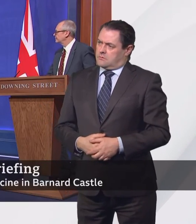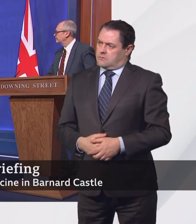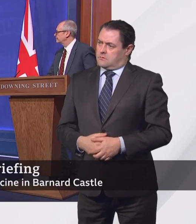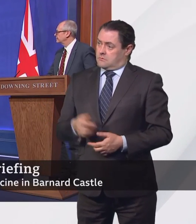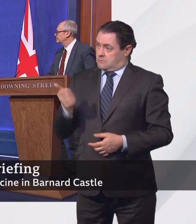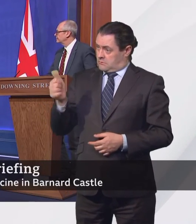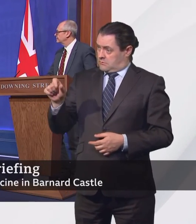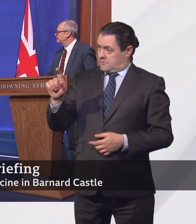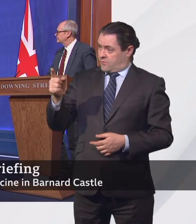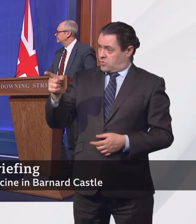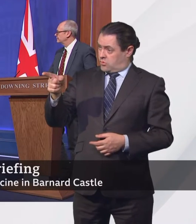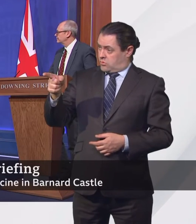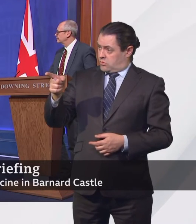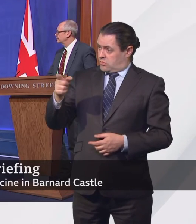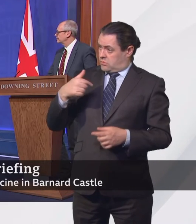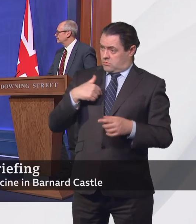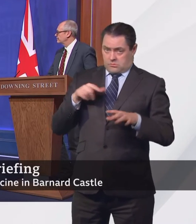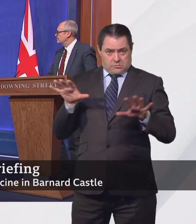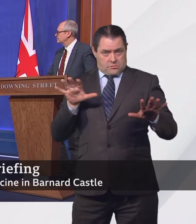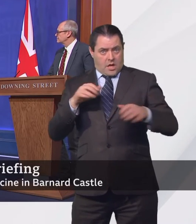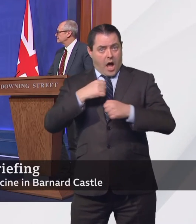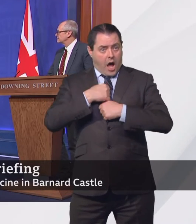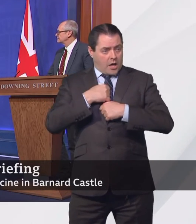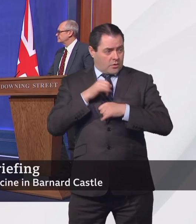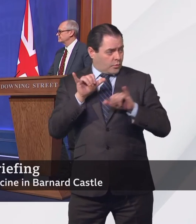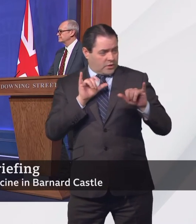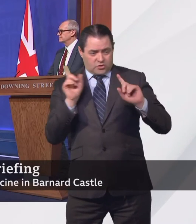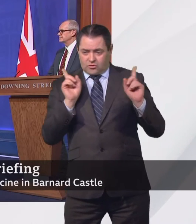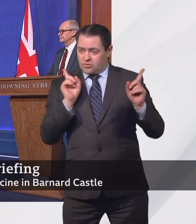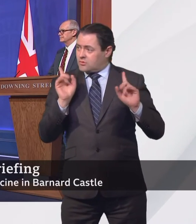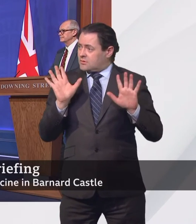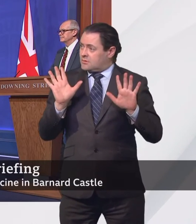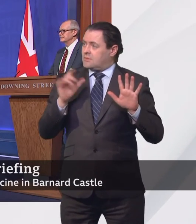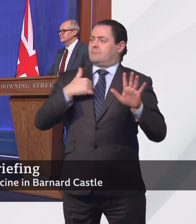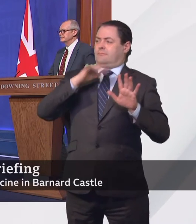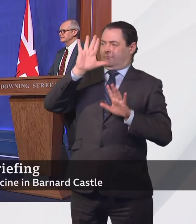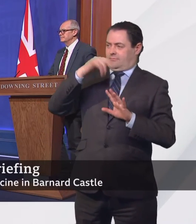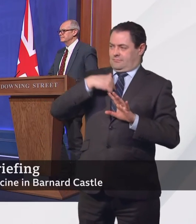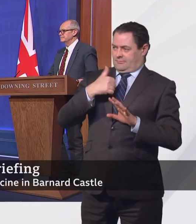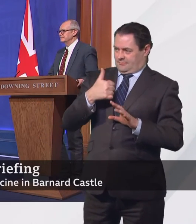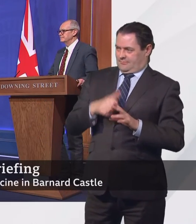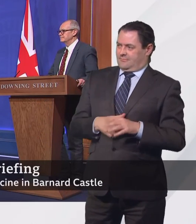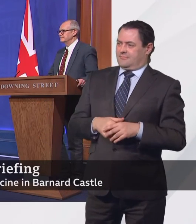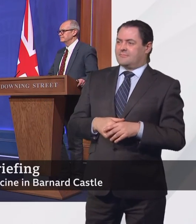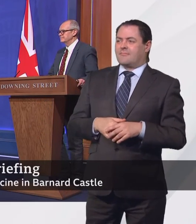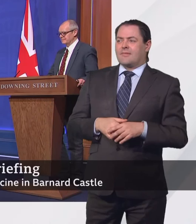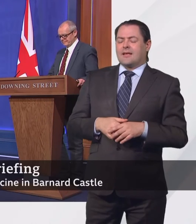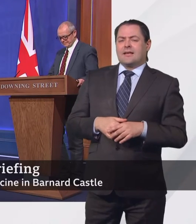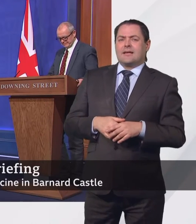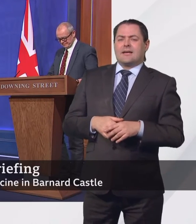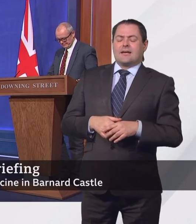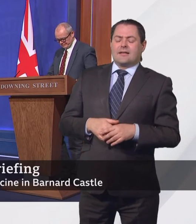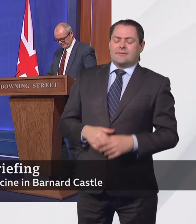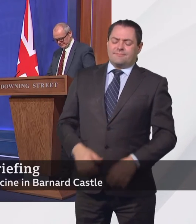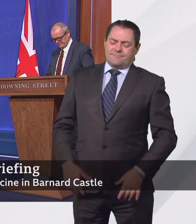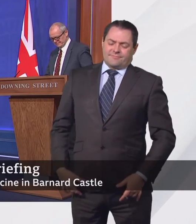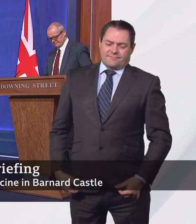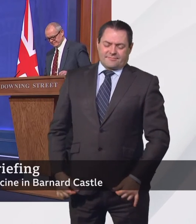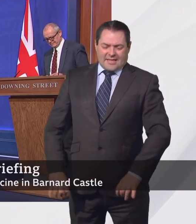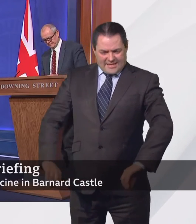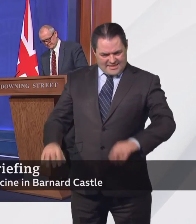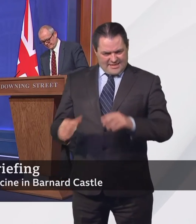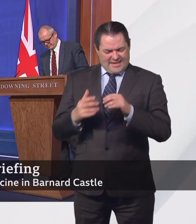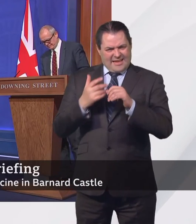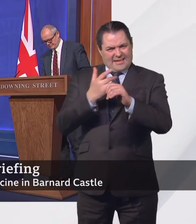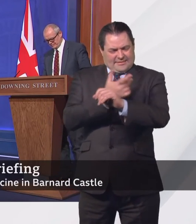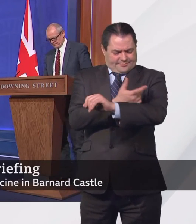Do you want to do hugging first? Who's doing hugging? I'll take that on. The thing to understand with vaccines is